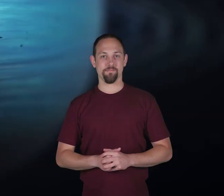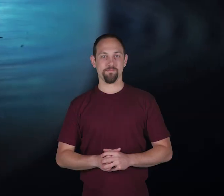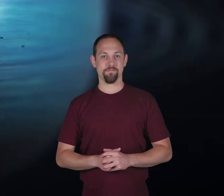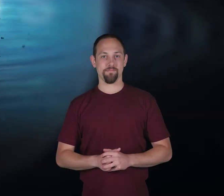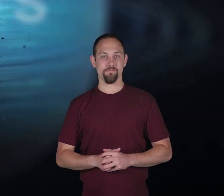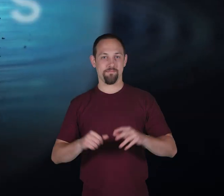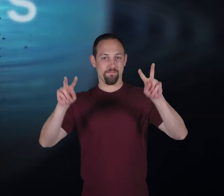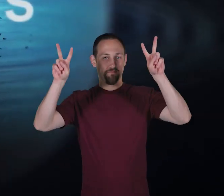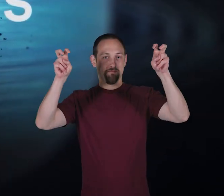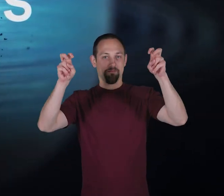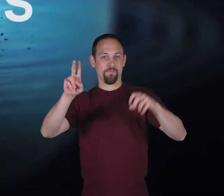Uranus.